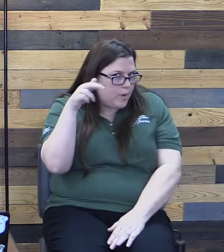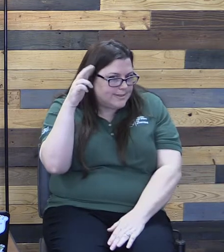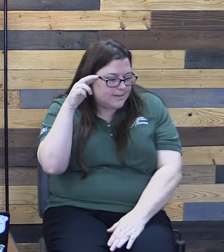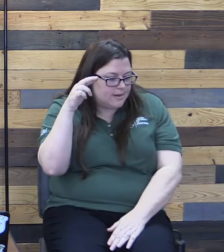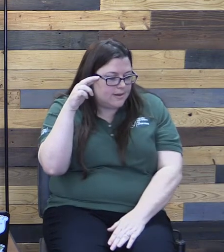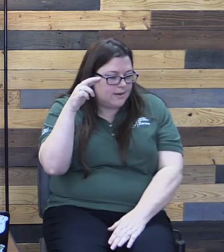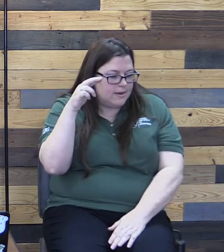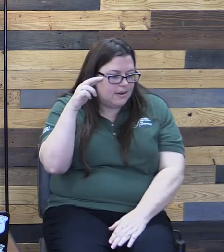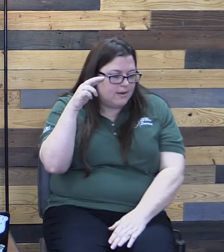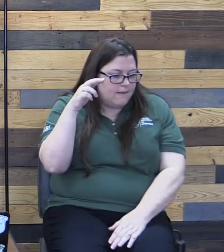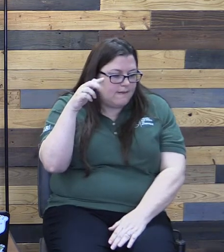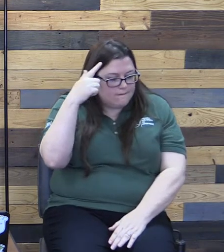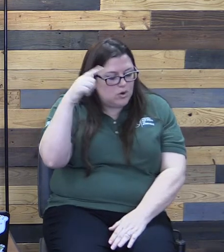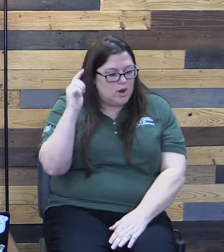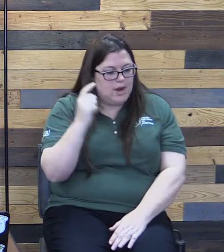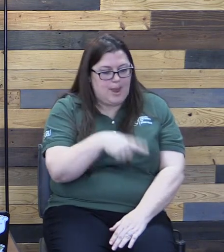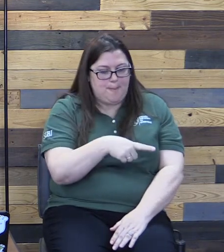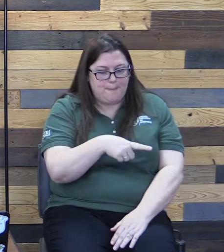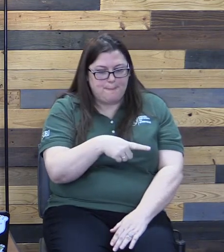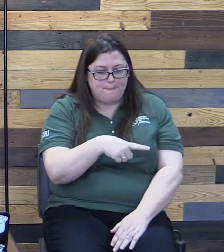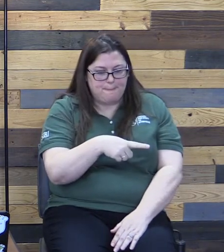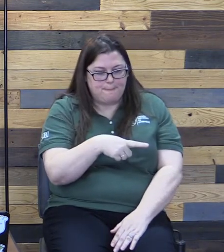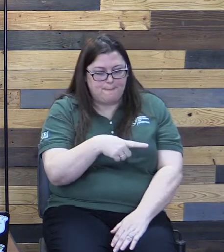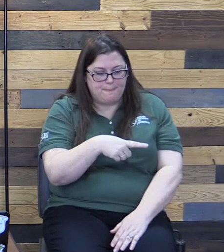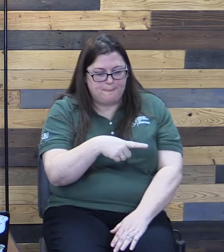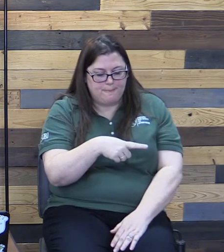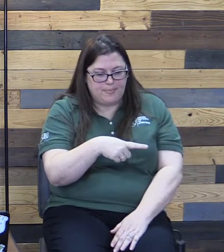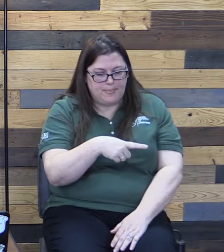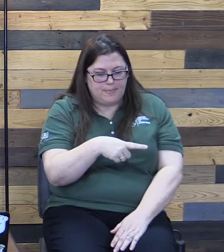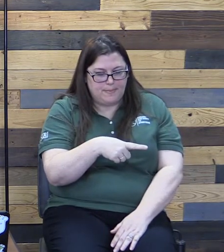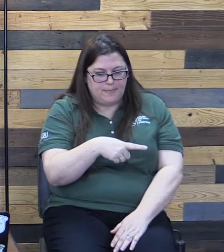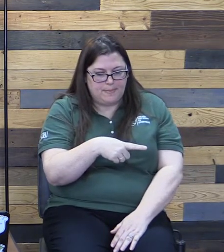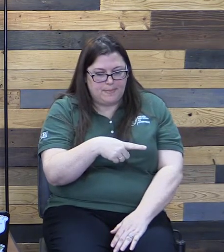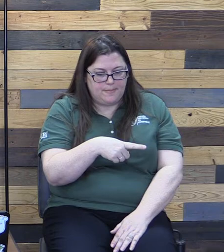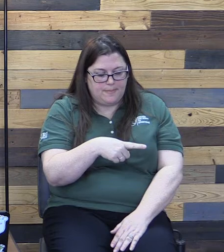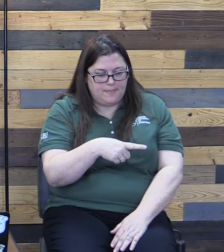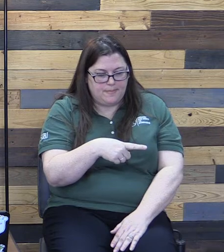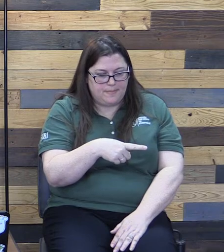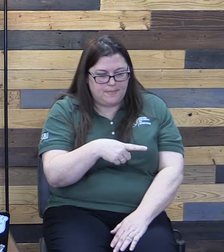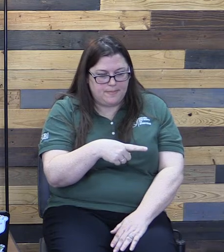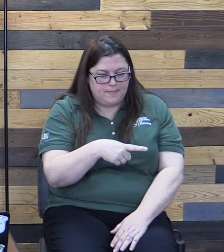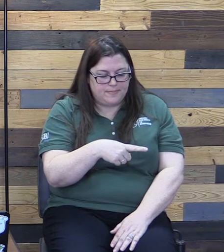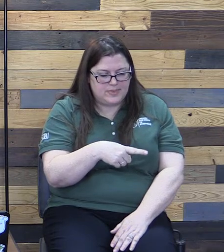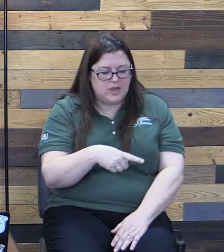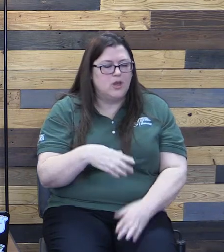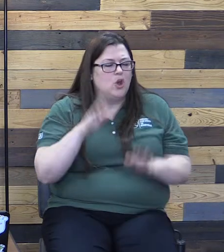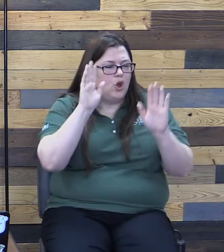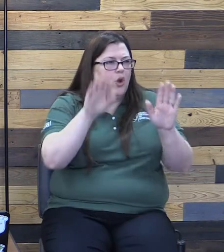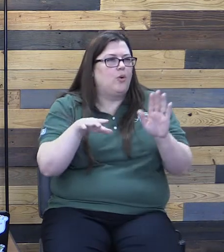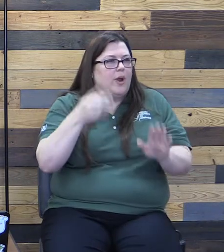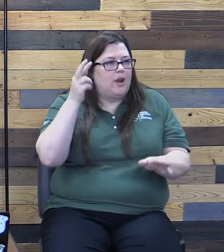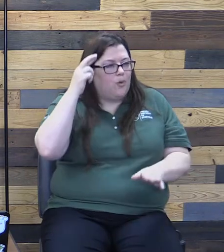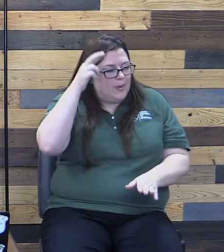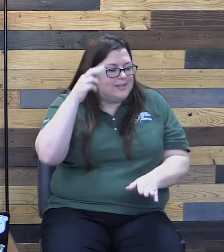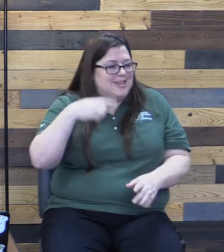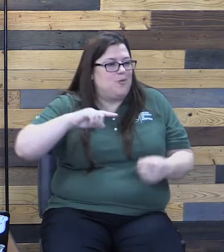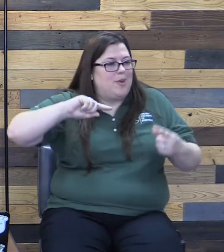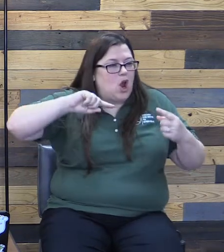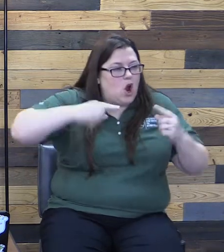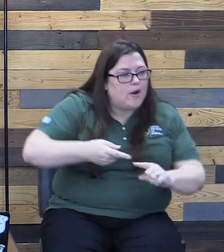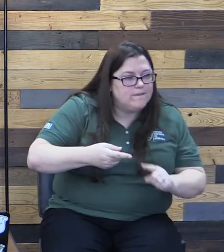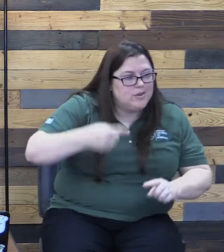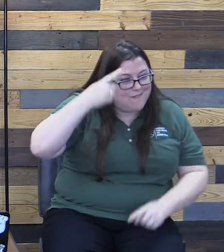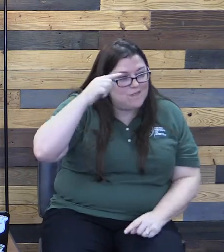to be harmful for him to be alone. And it's because